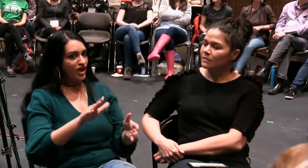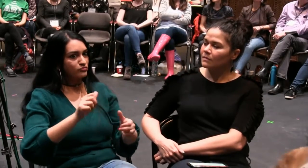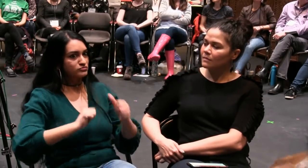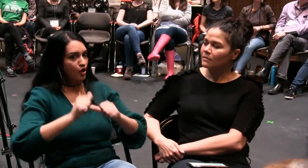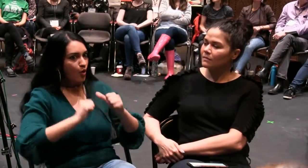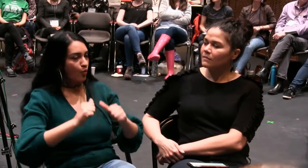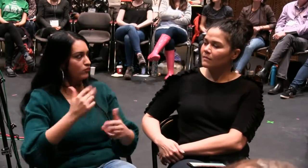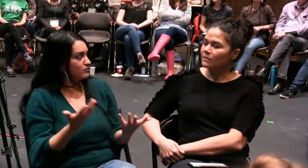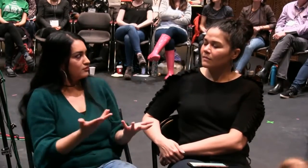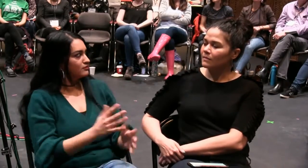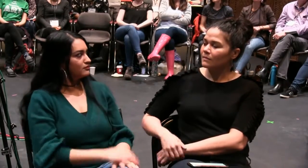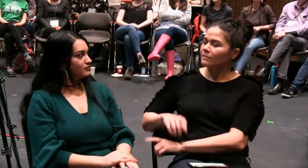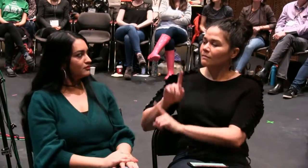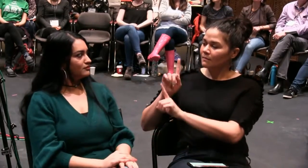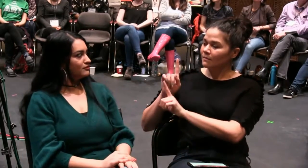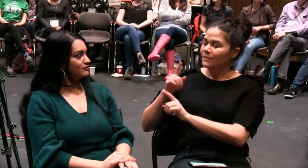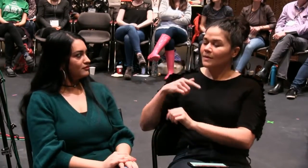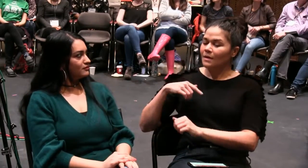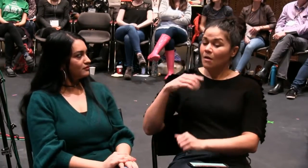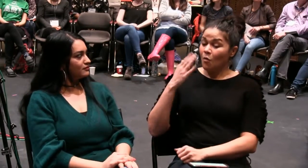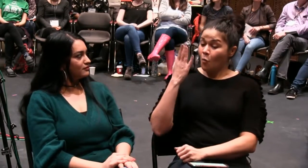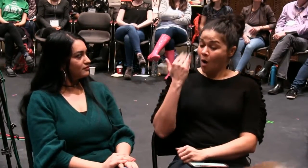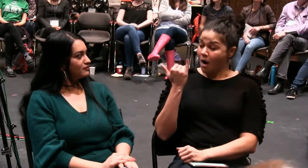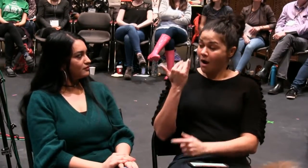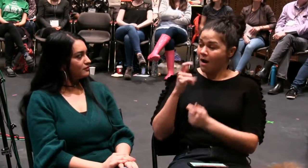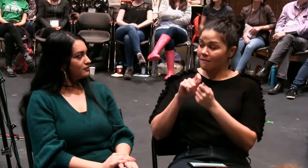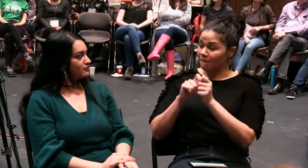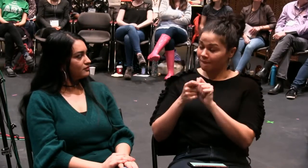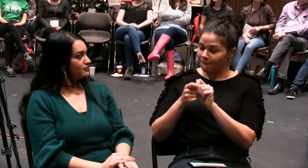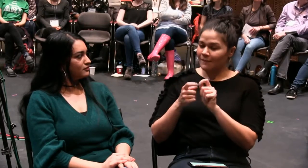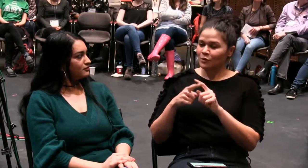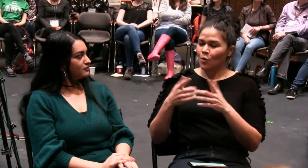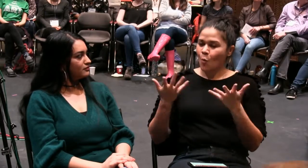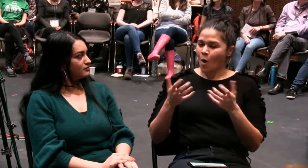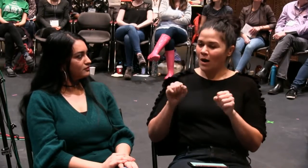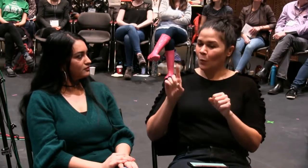involved in the Fringe Festival? And that would be an opportunity for us to show our work.